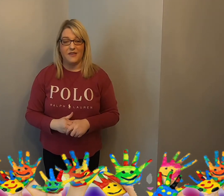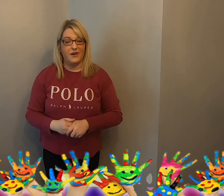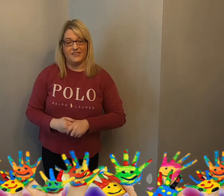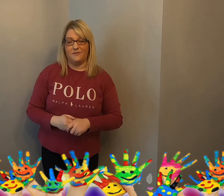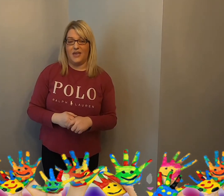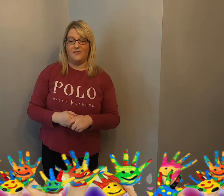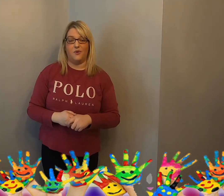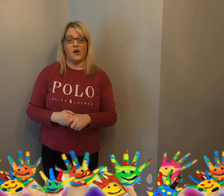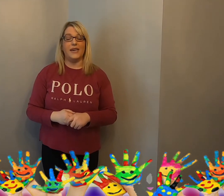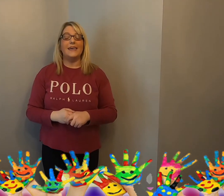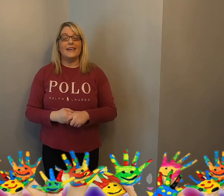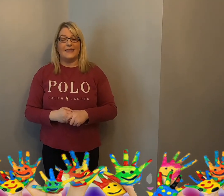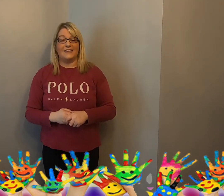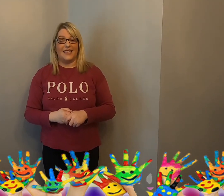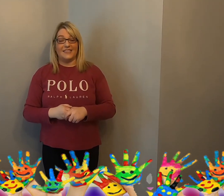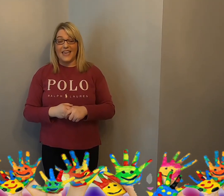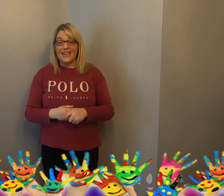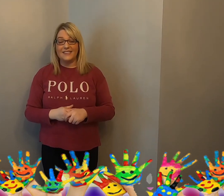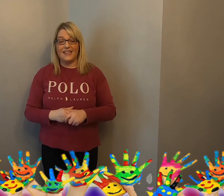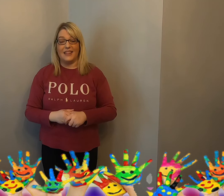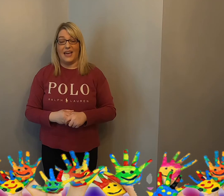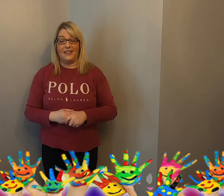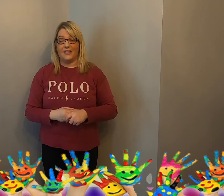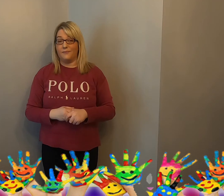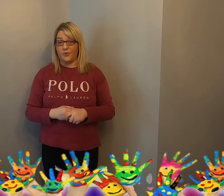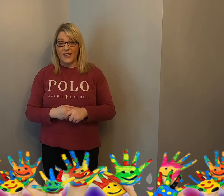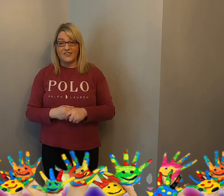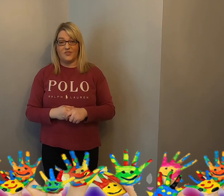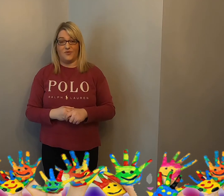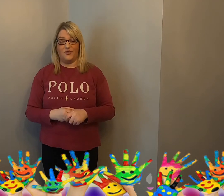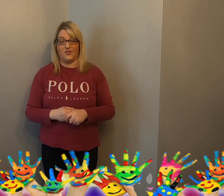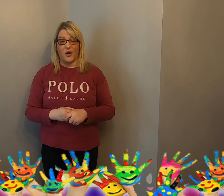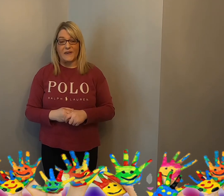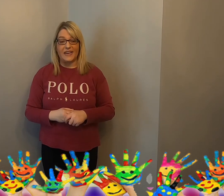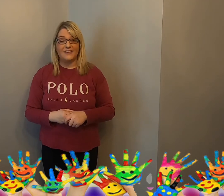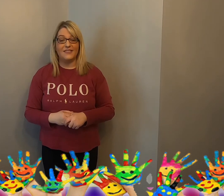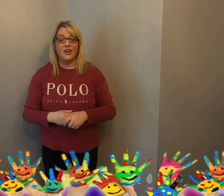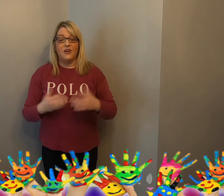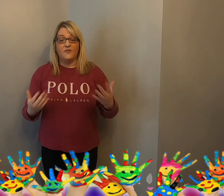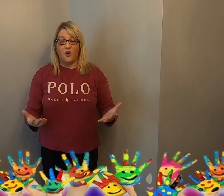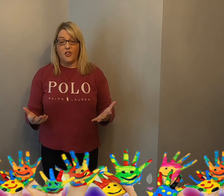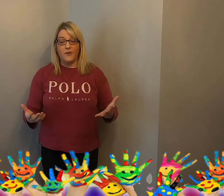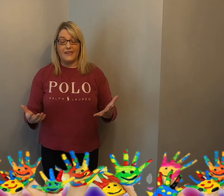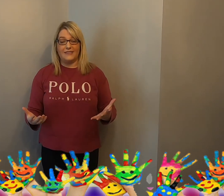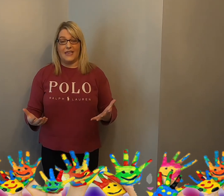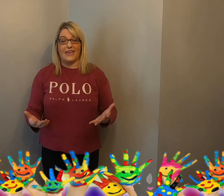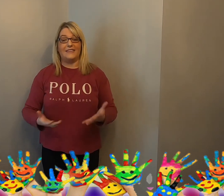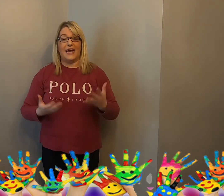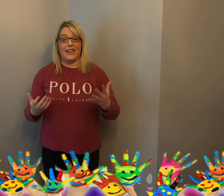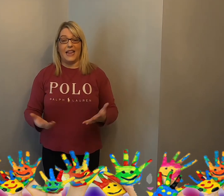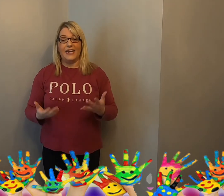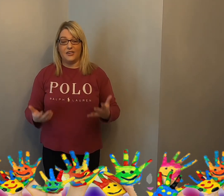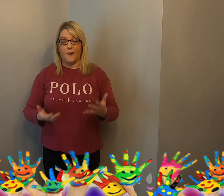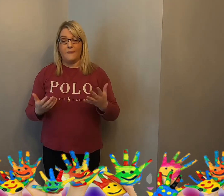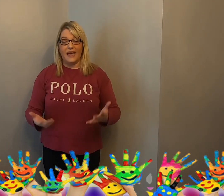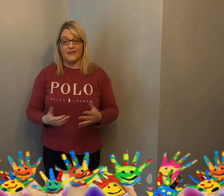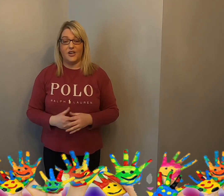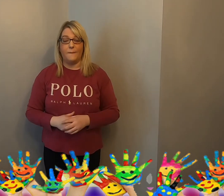that we did before that says, he is the light that breaks through the darkness. Follow his lead and light it up, light it up.